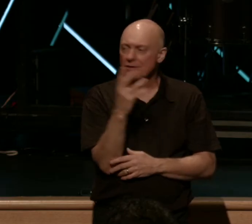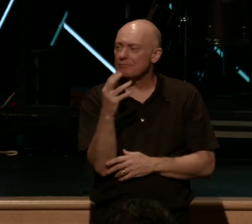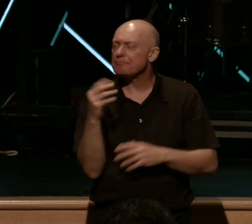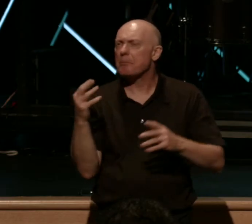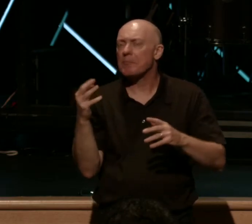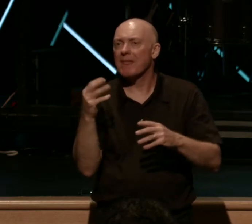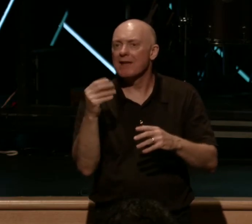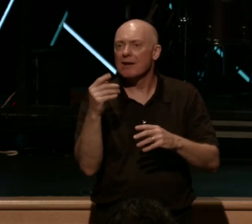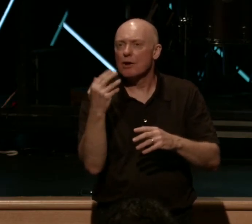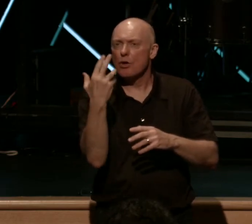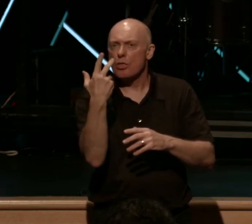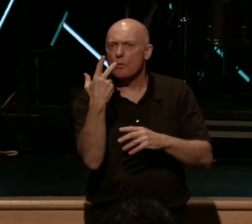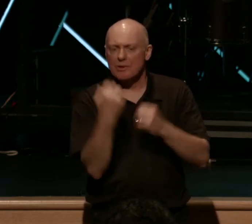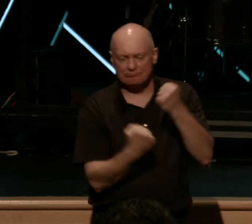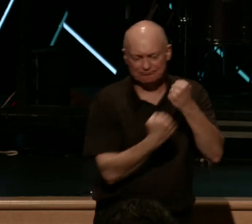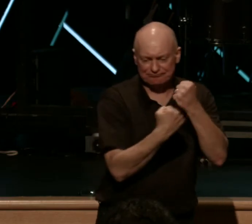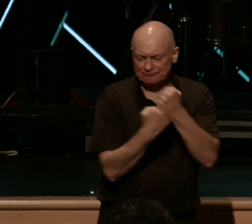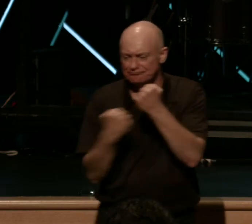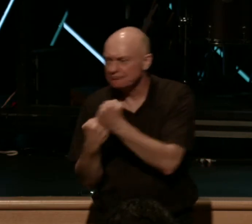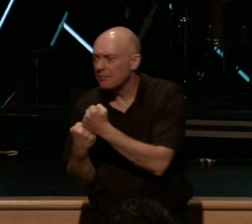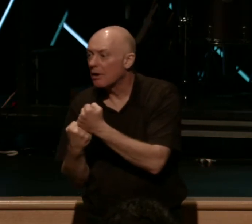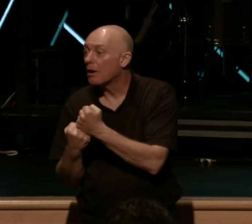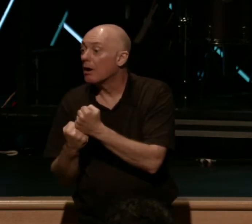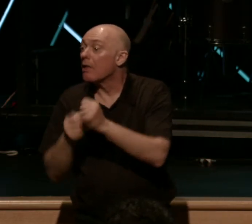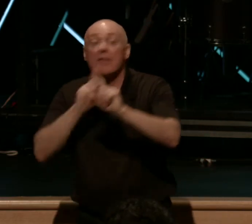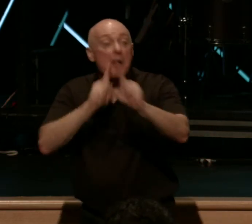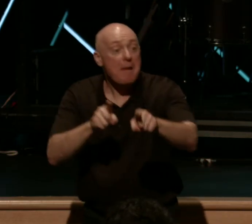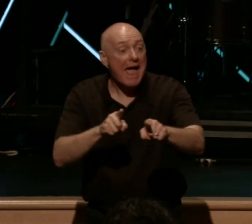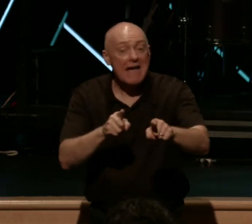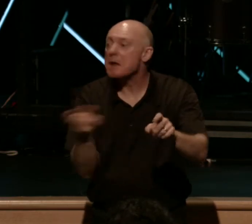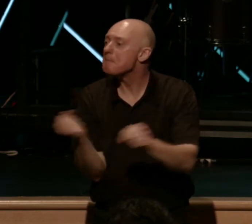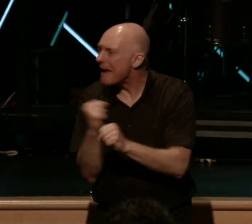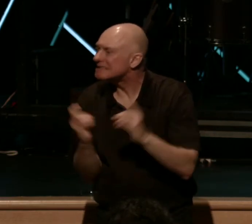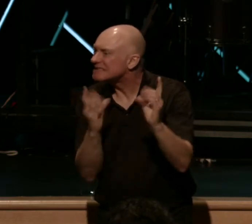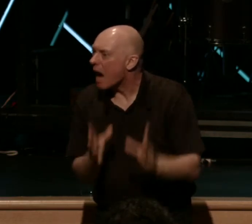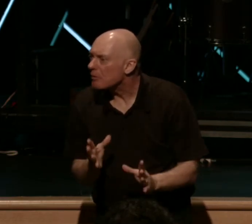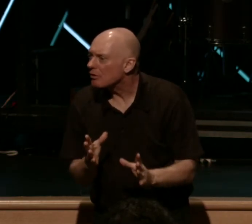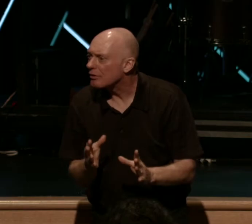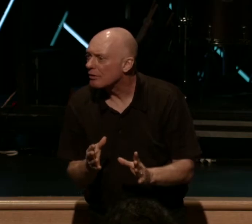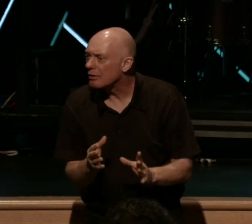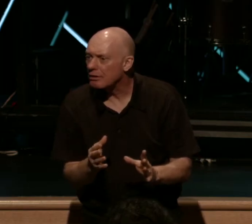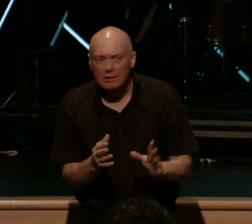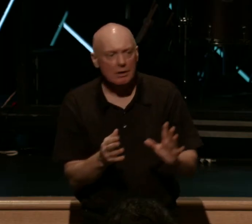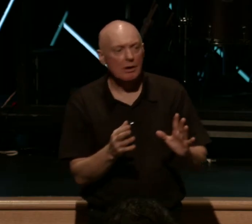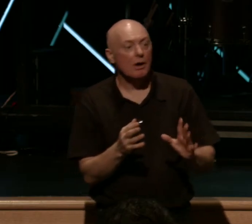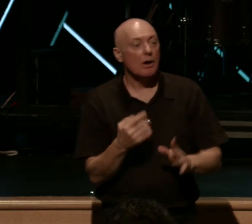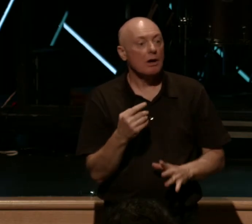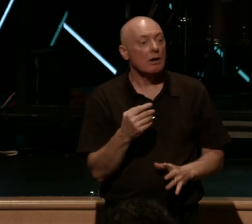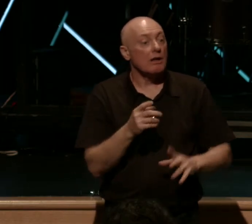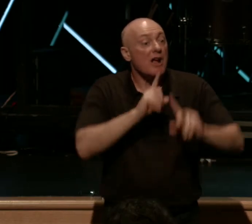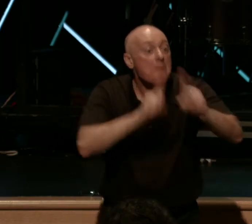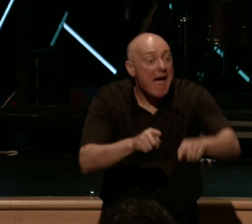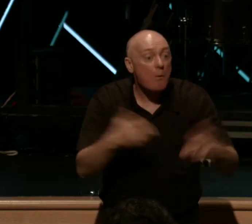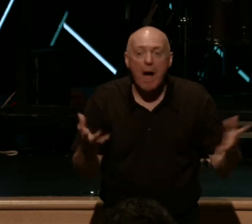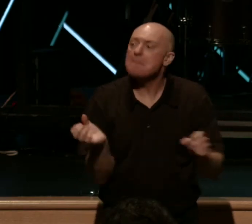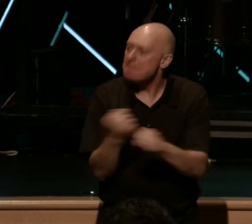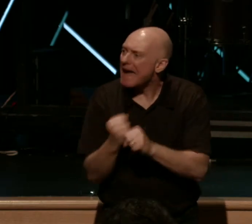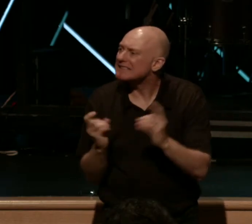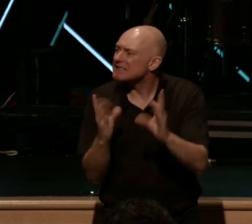which is the mandate to make disciples. So basically, think of it this way. The mandate is to make disciples and the way we do that is